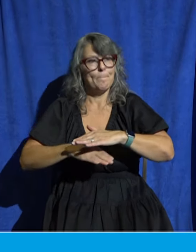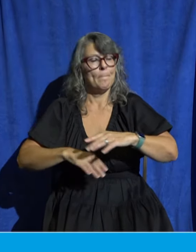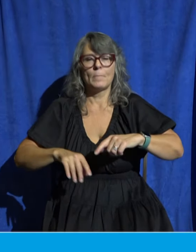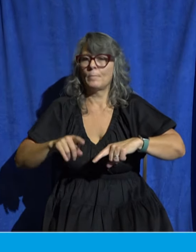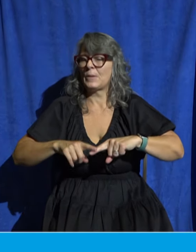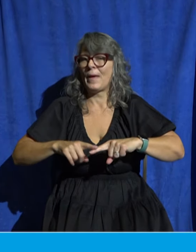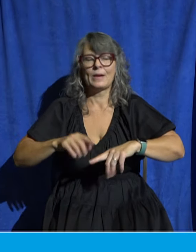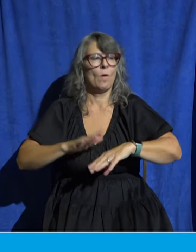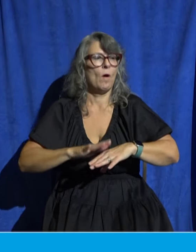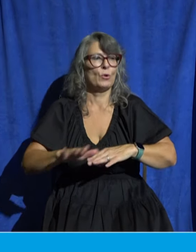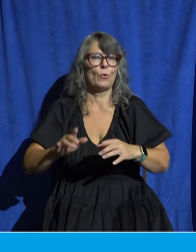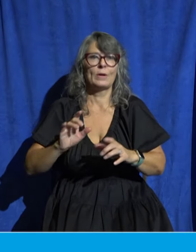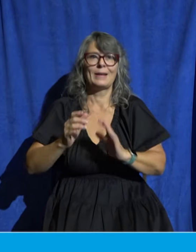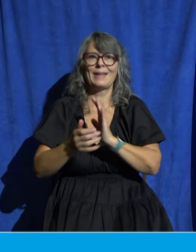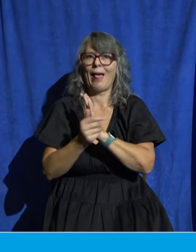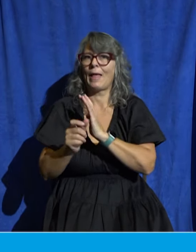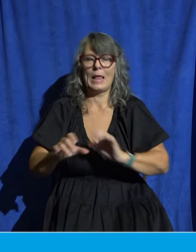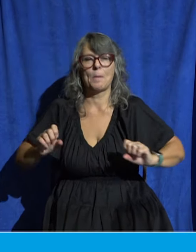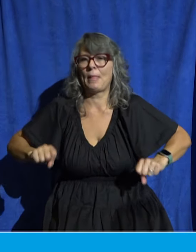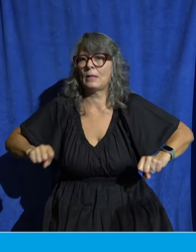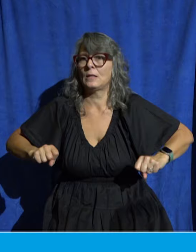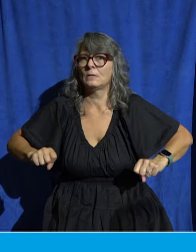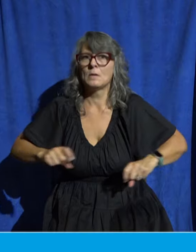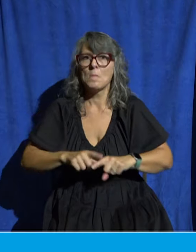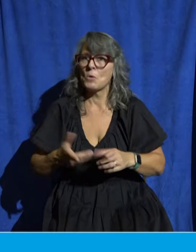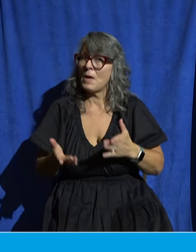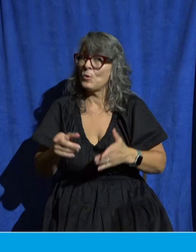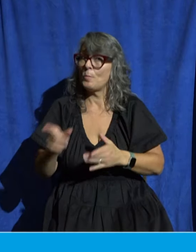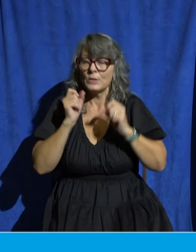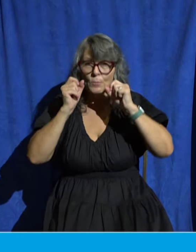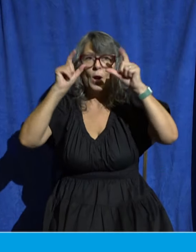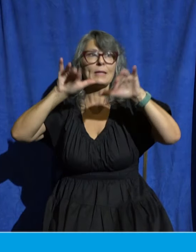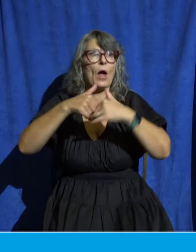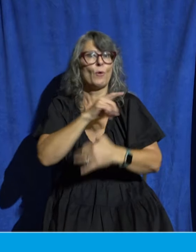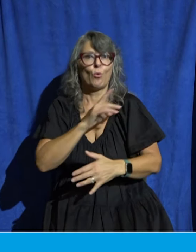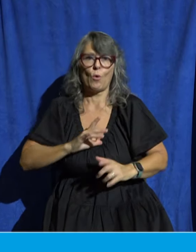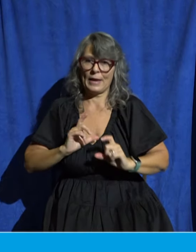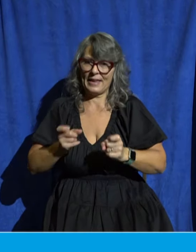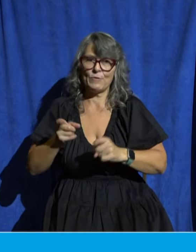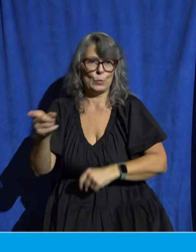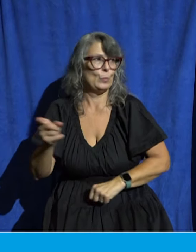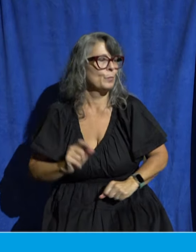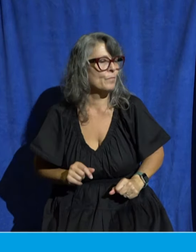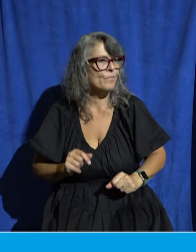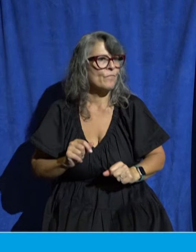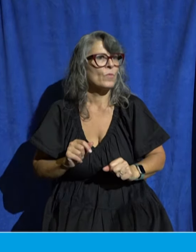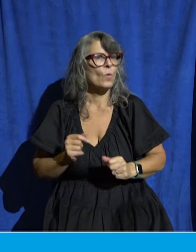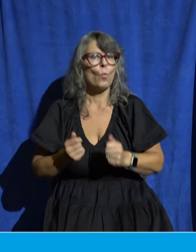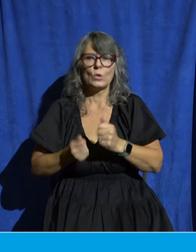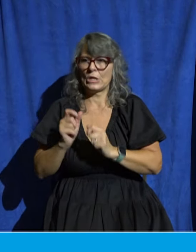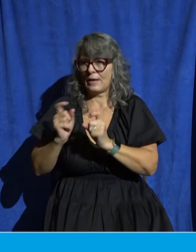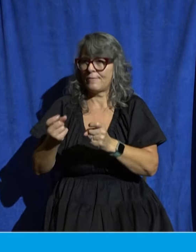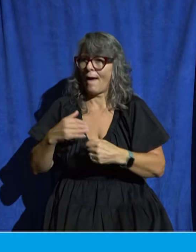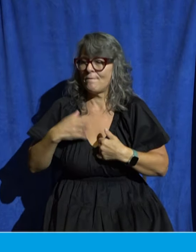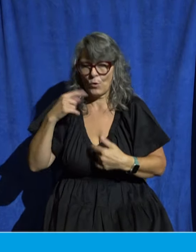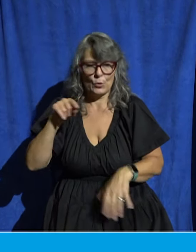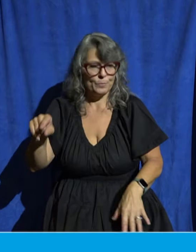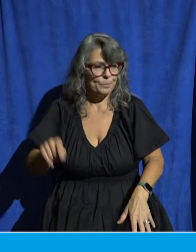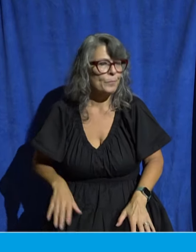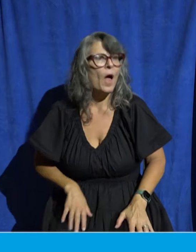gifted you you know one of my favorite examples of this actually comes from one of my church group members her name is Shelly and I've known